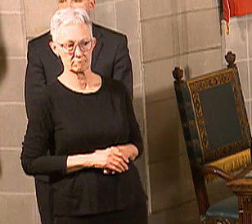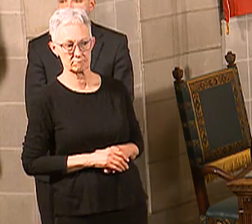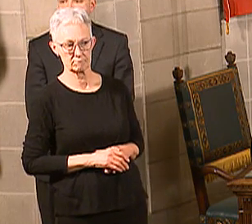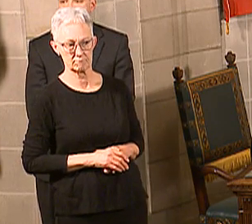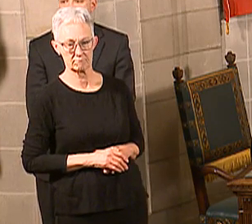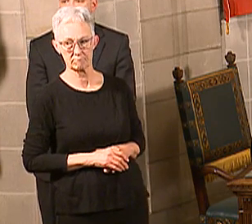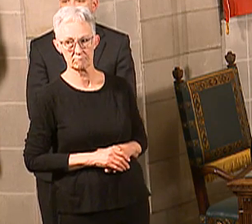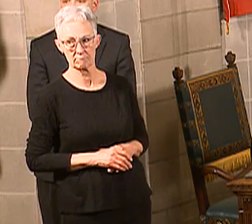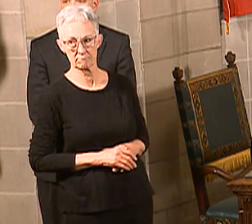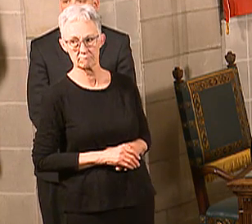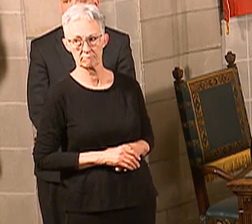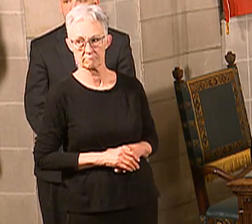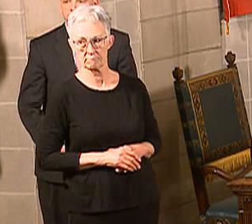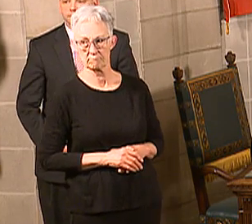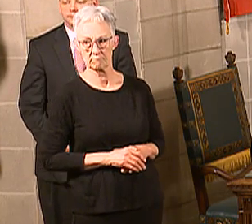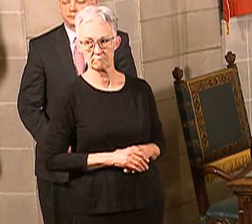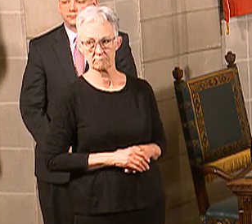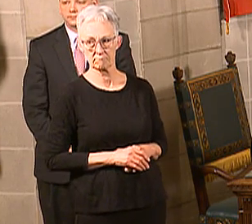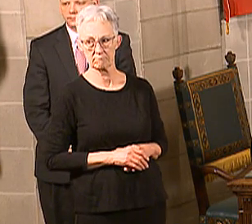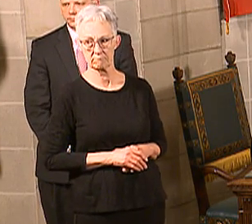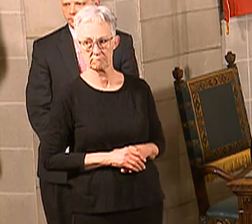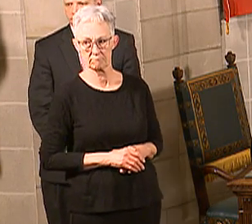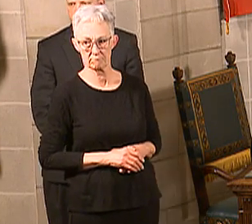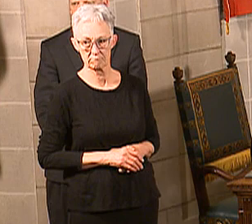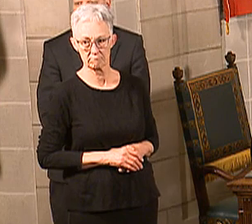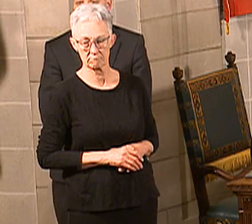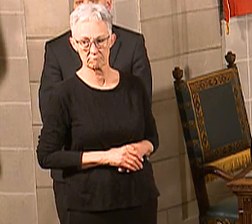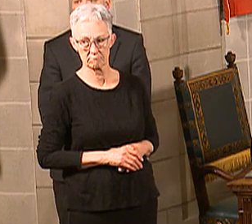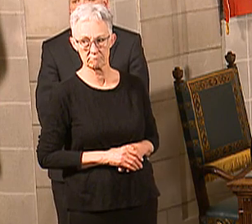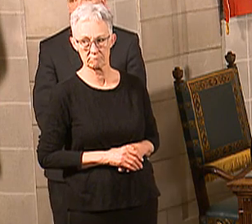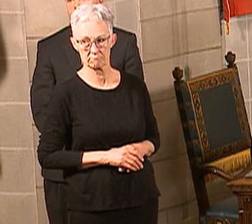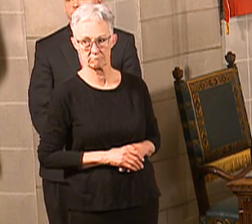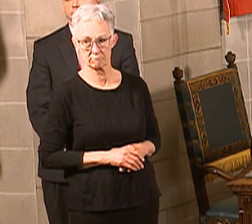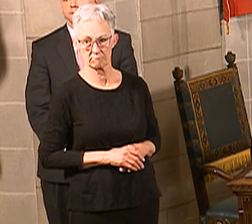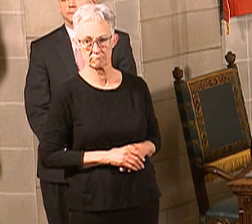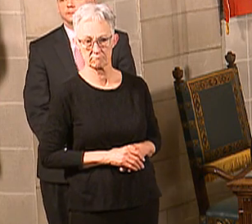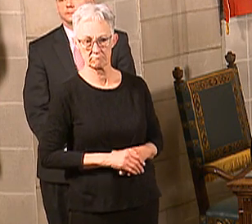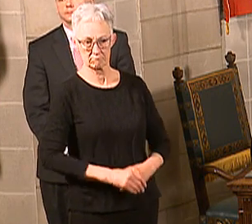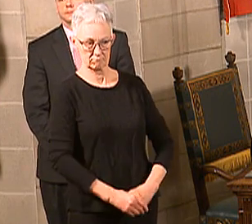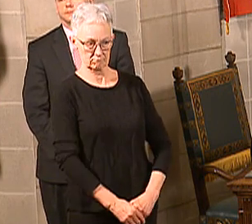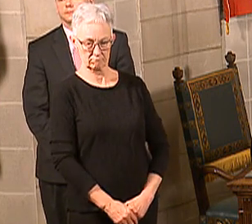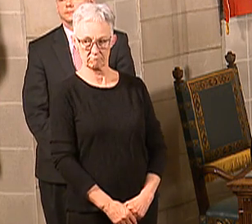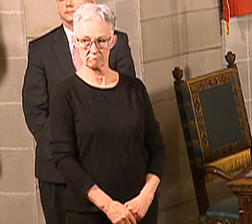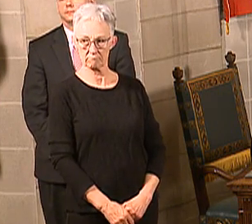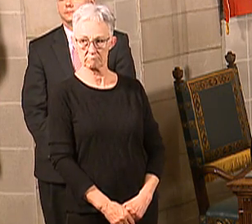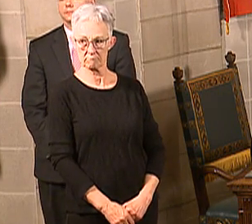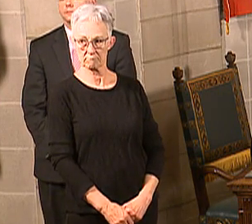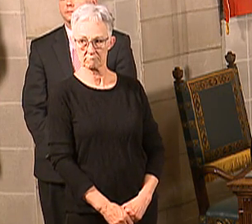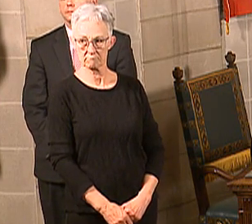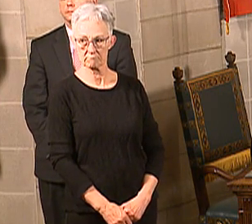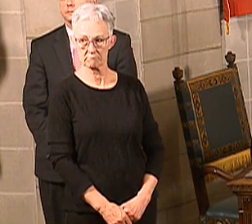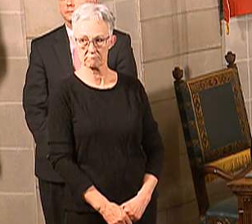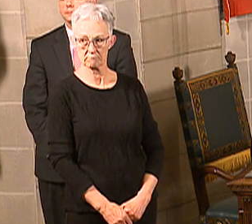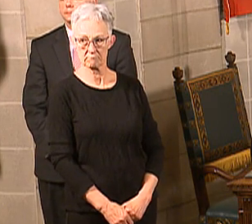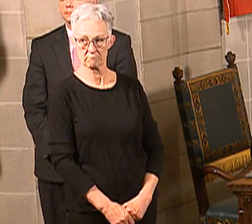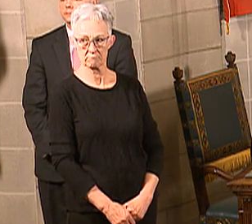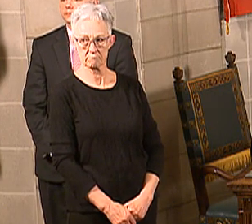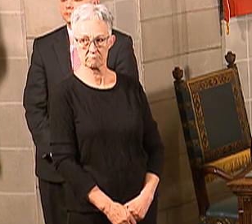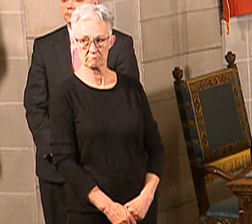for some of those positions, is there a fear that, not fear, but is there a concern of